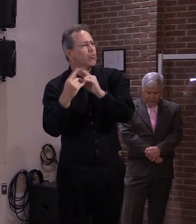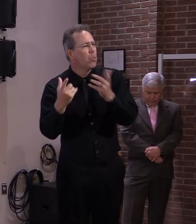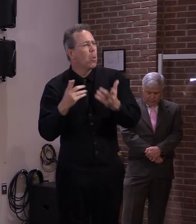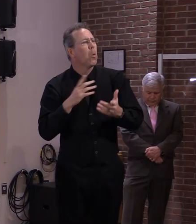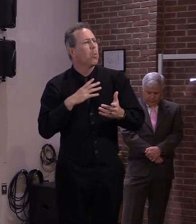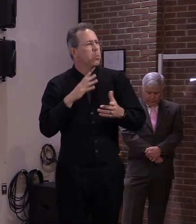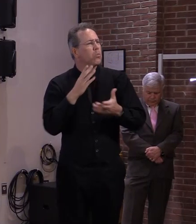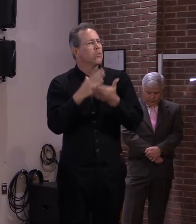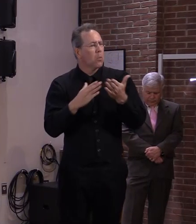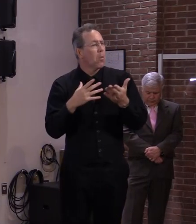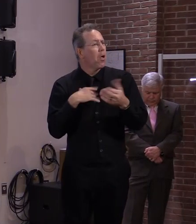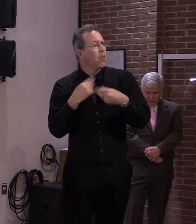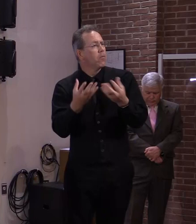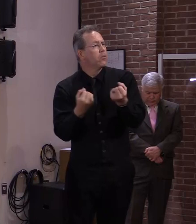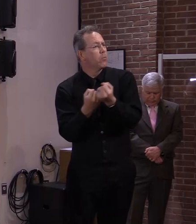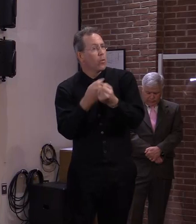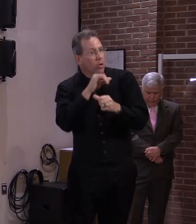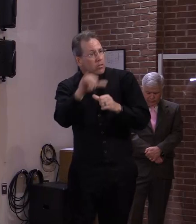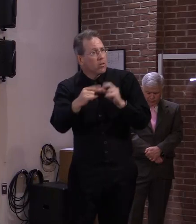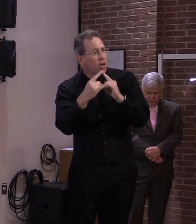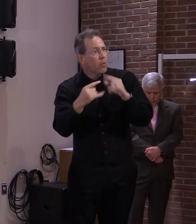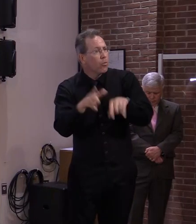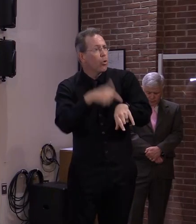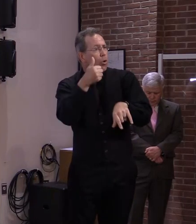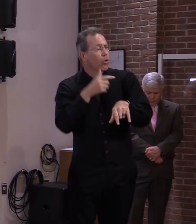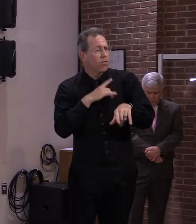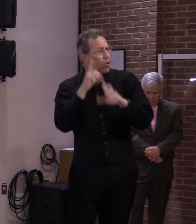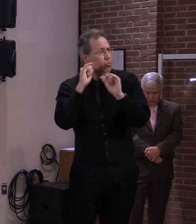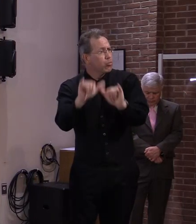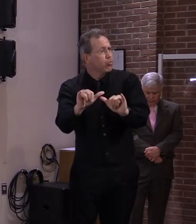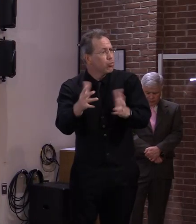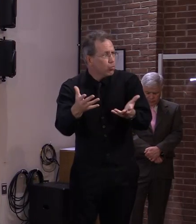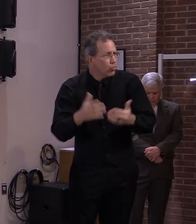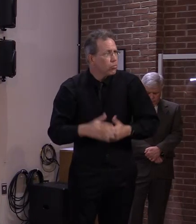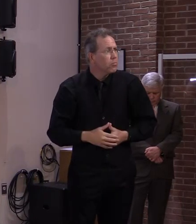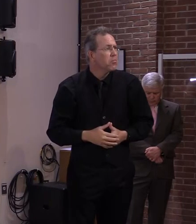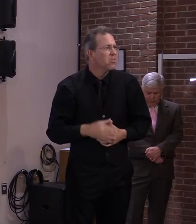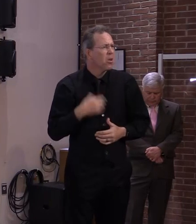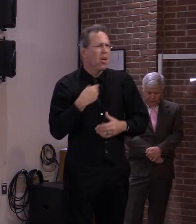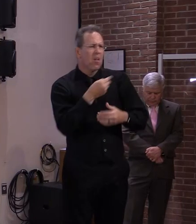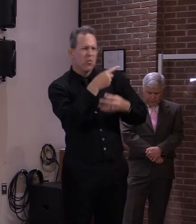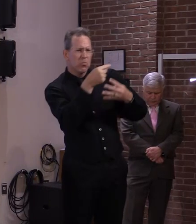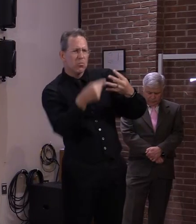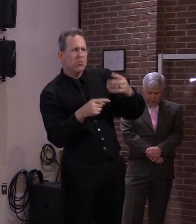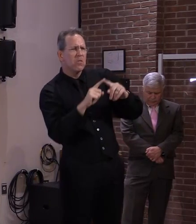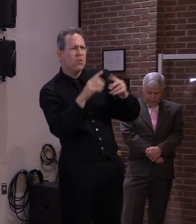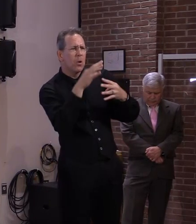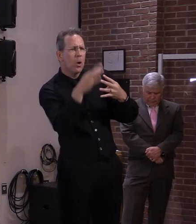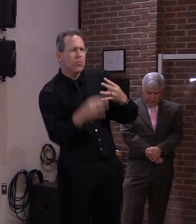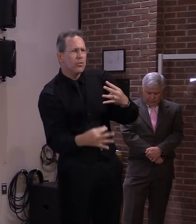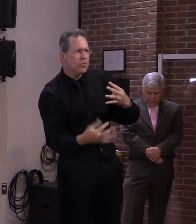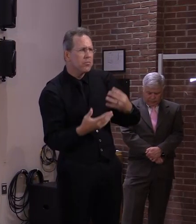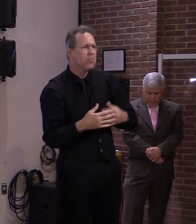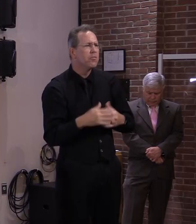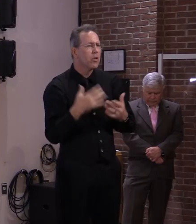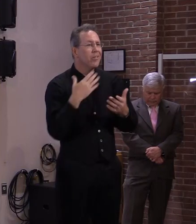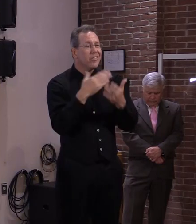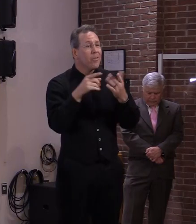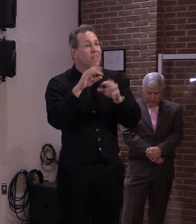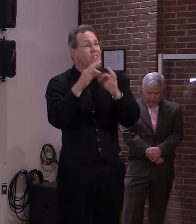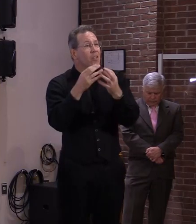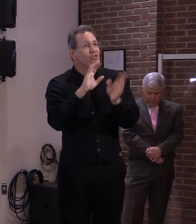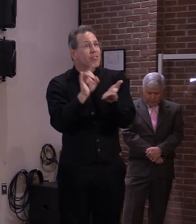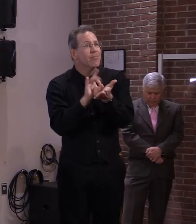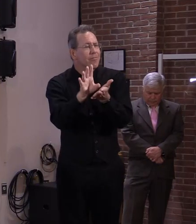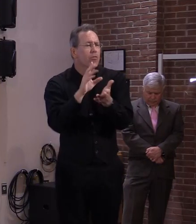and so there's a wide variety of options available for the for those households are not eligible and our goal is to make sure that they all have a safe